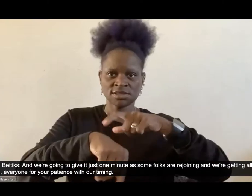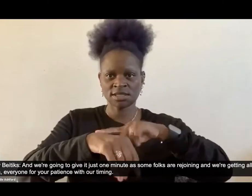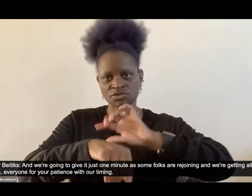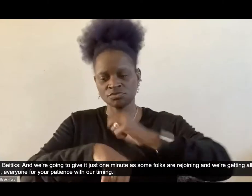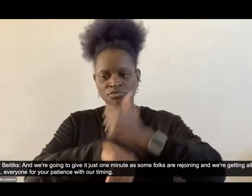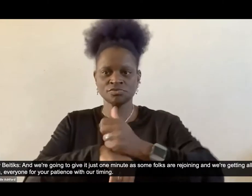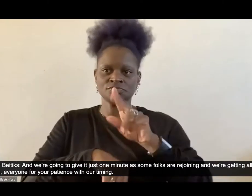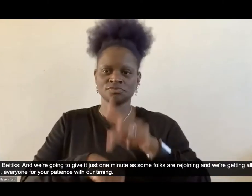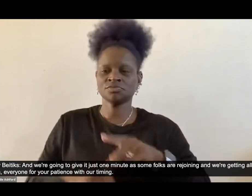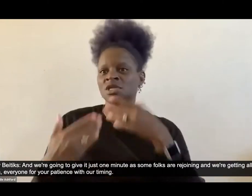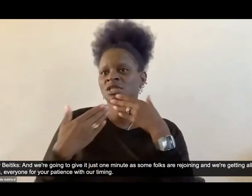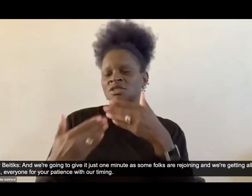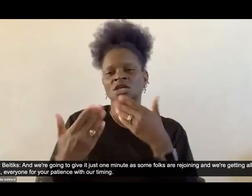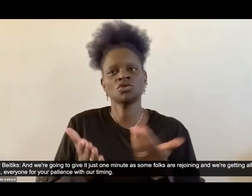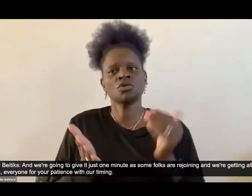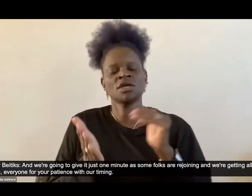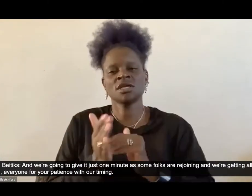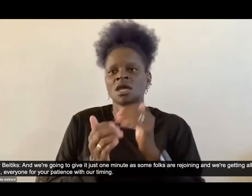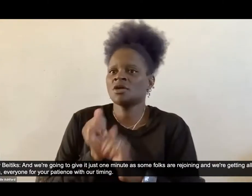for your patience with our timing.